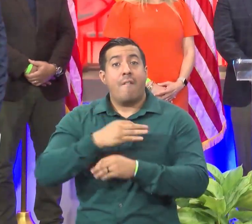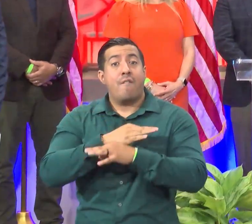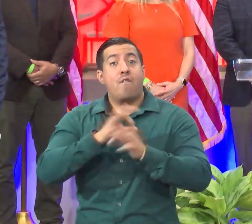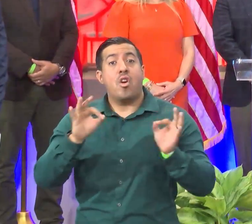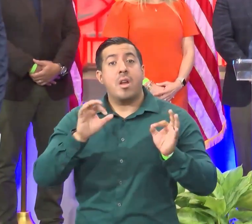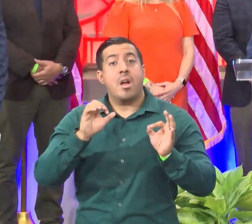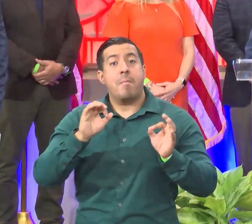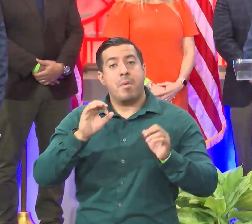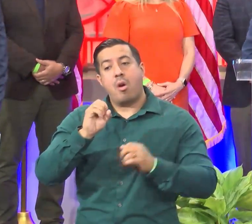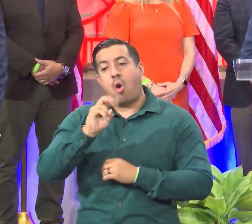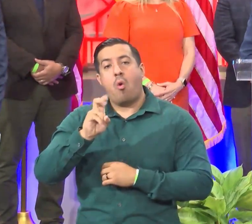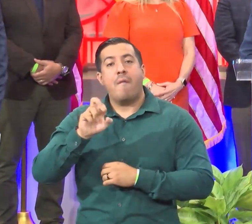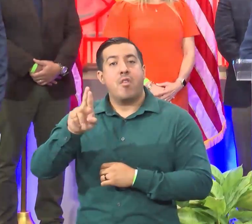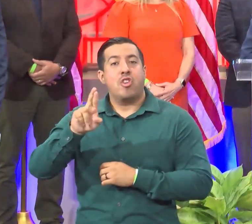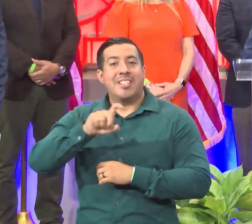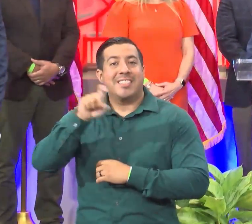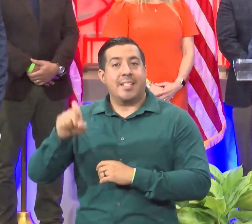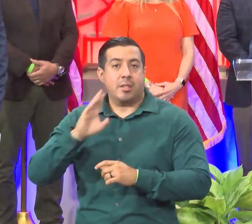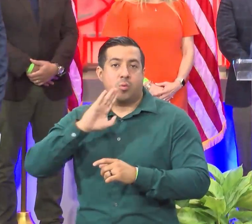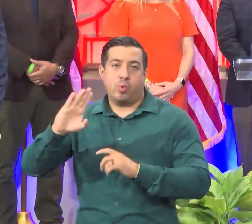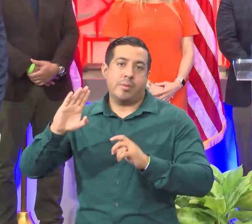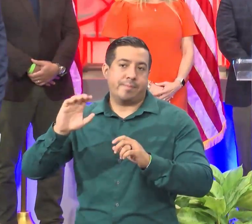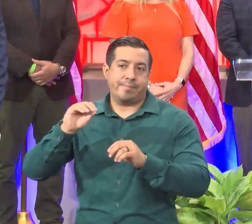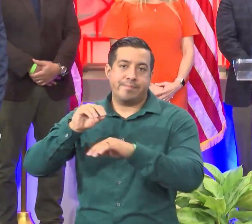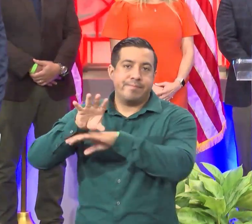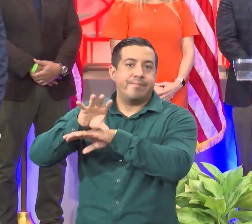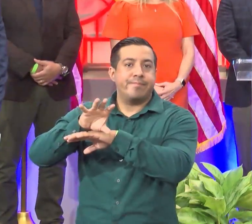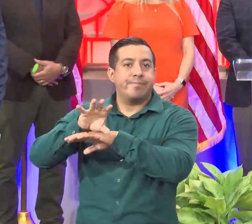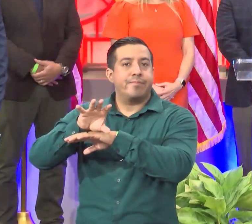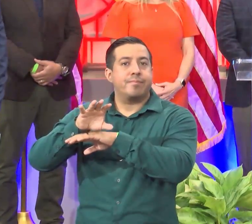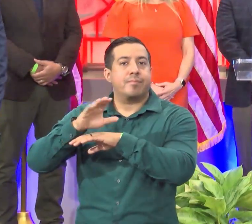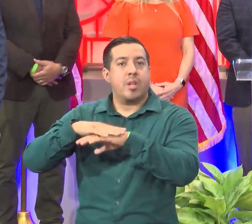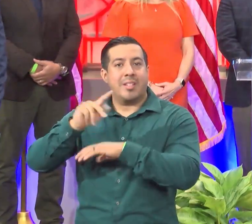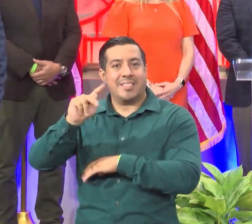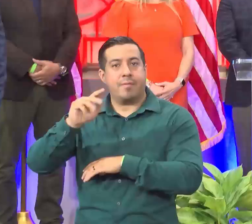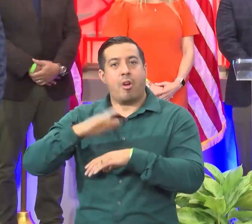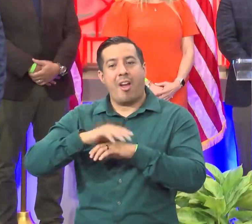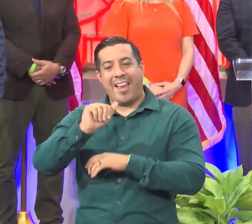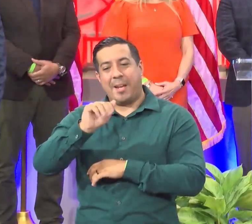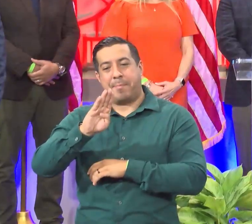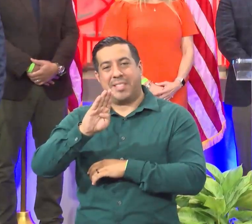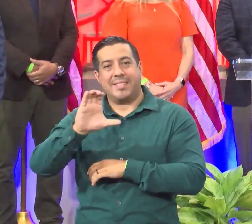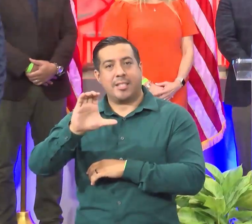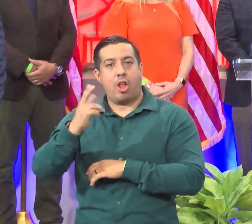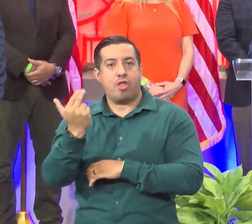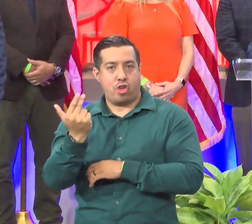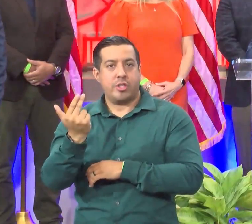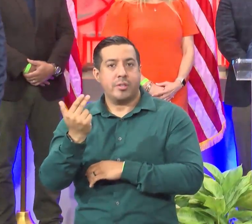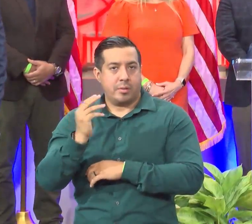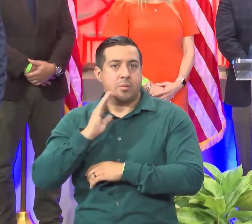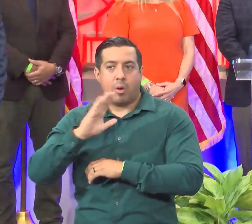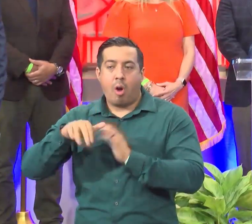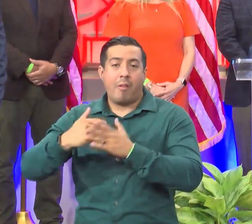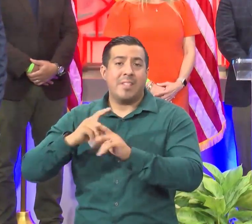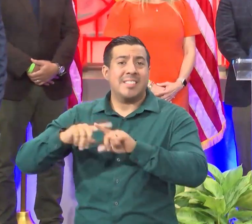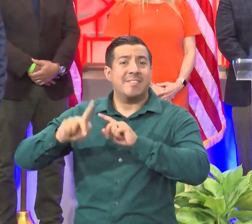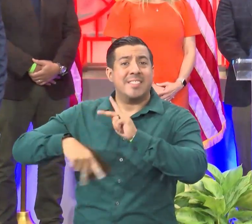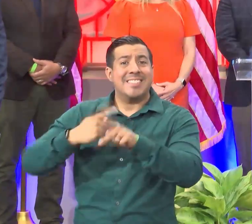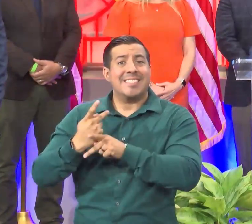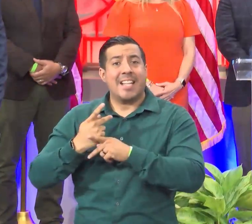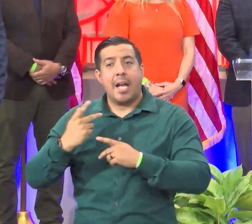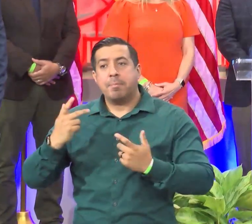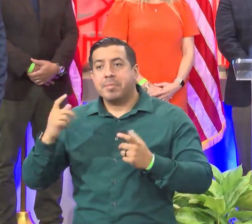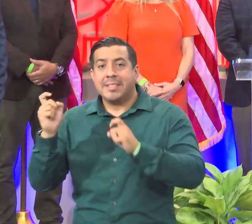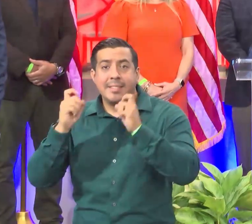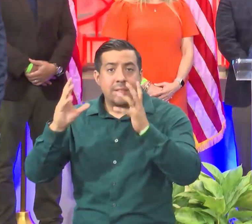will once again be a live, televised, and stream event on ABC 13 with incredible entertainers and a spectacular